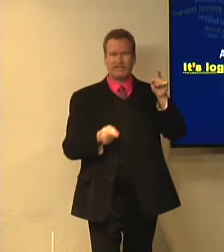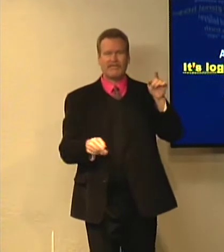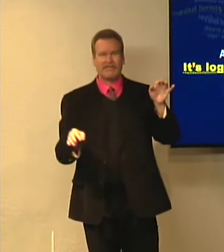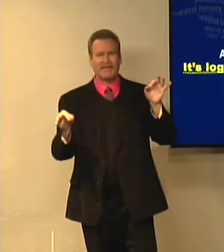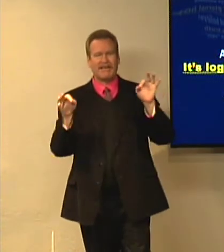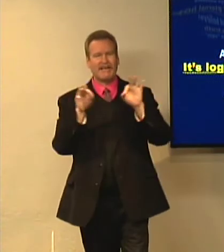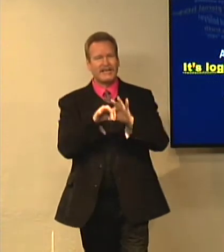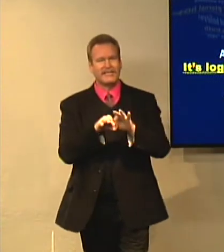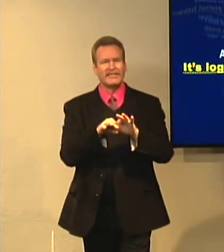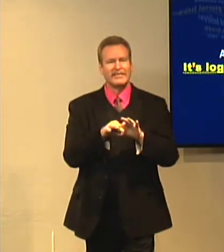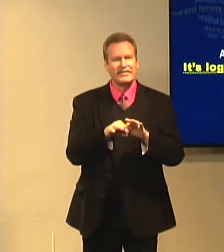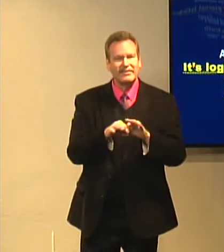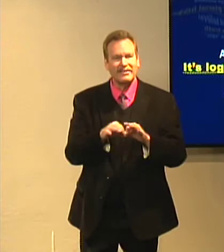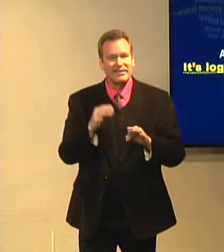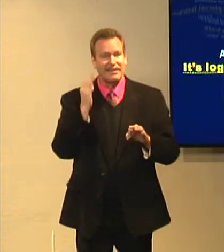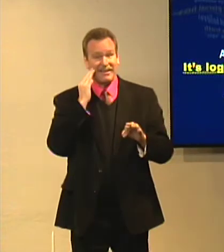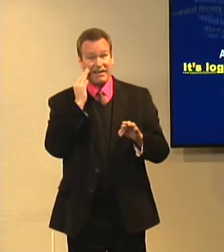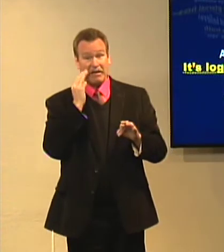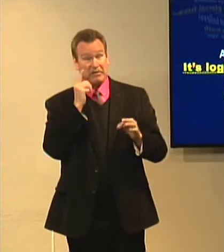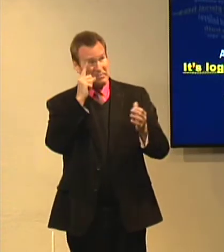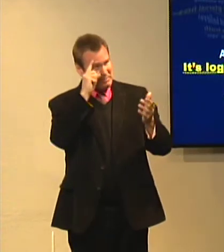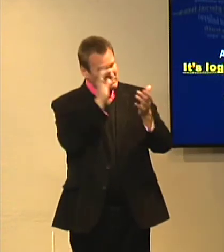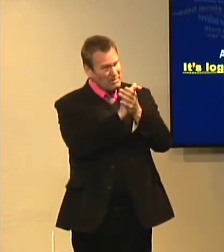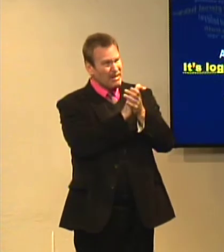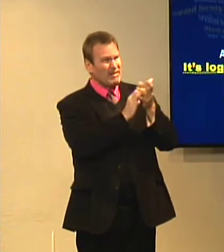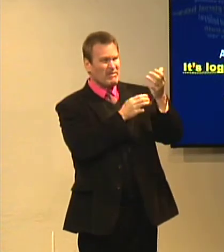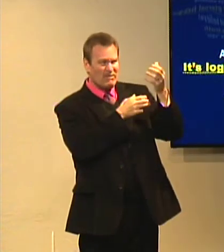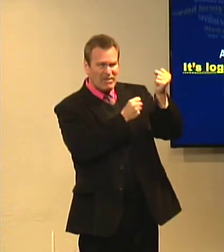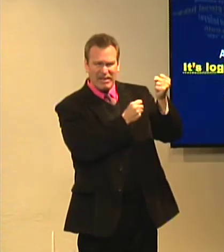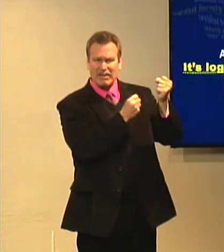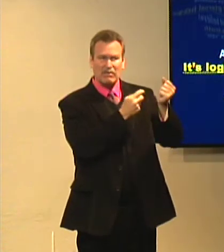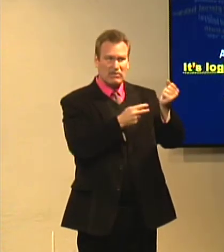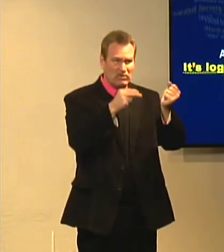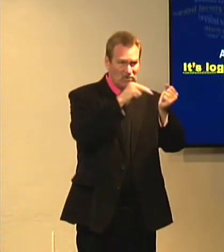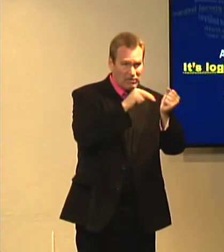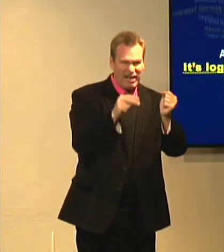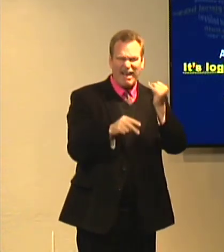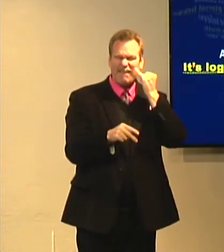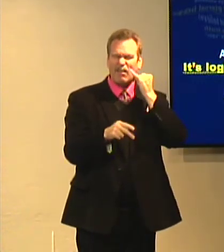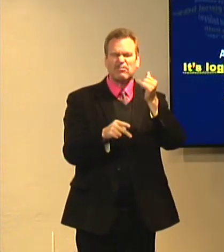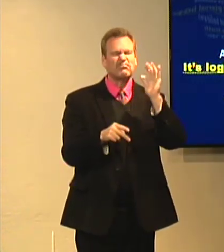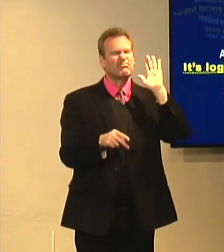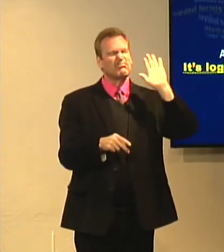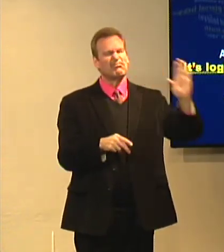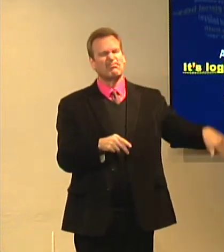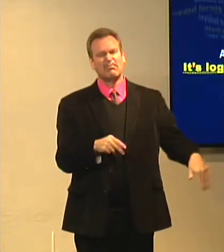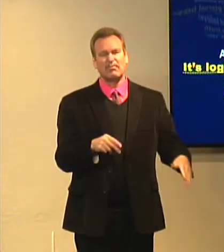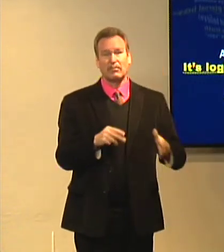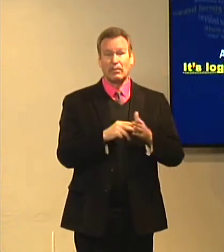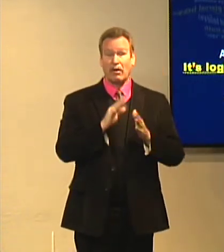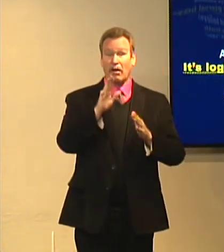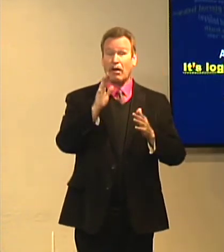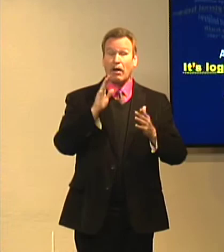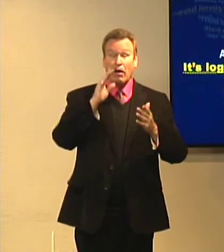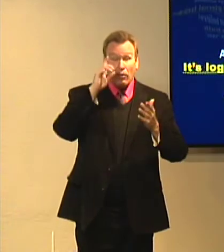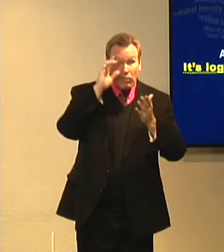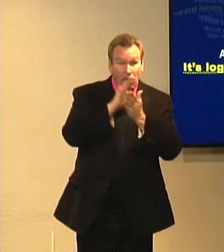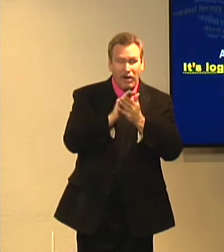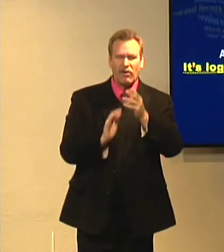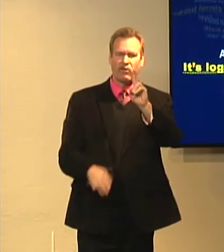It alone is the saving truth, is faith. Have faith in the fact that it was a resurrection.